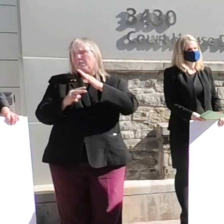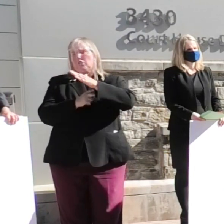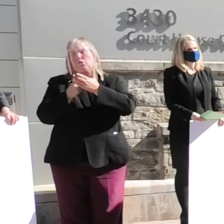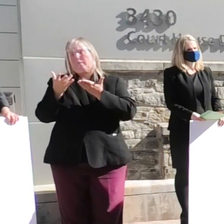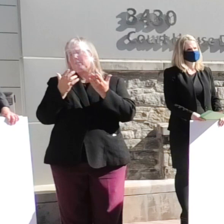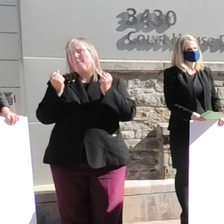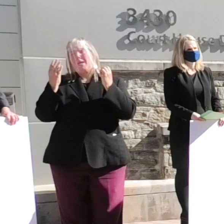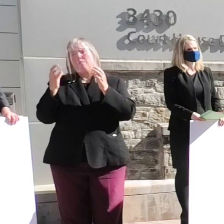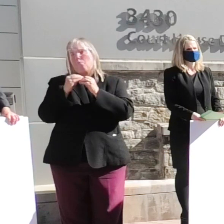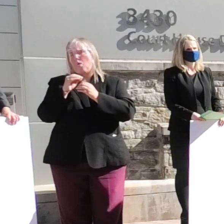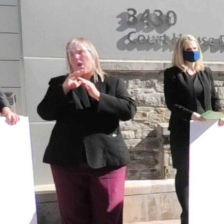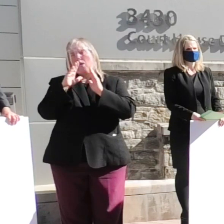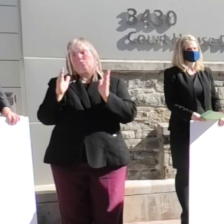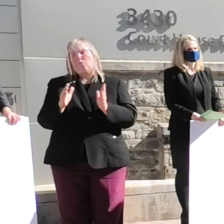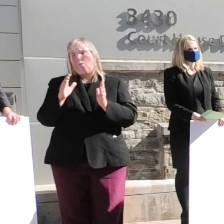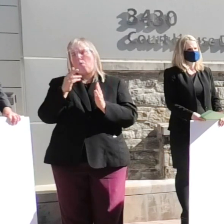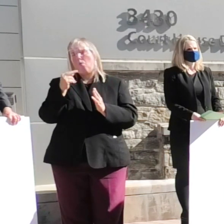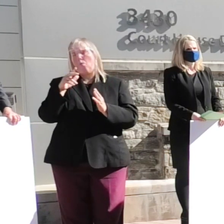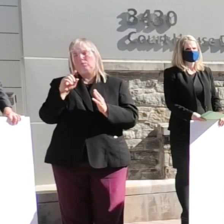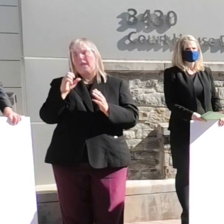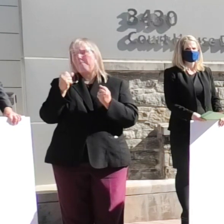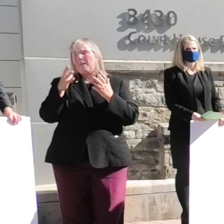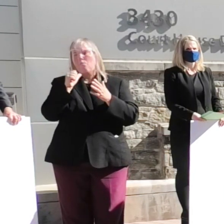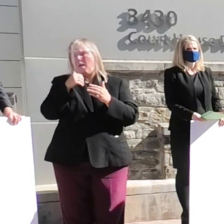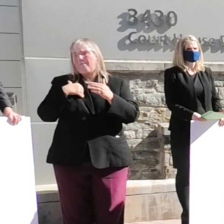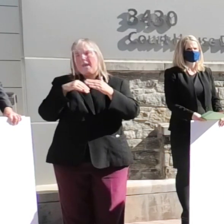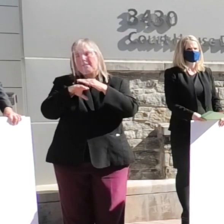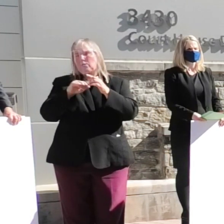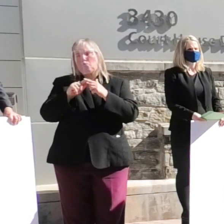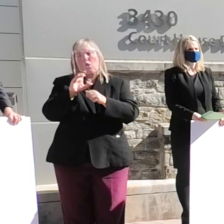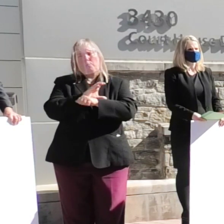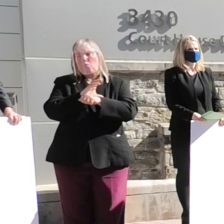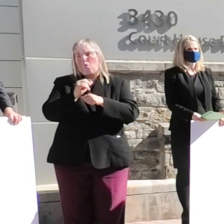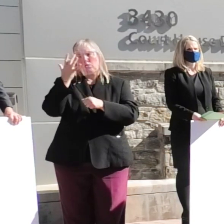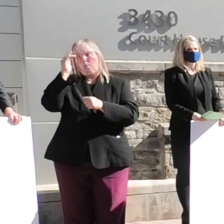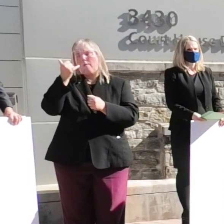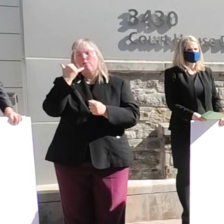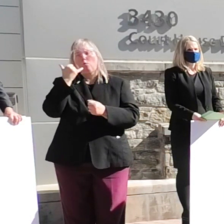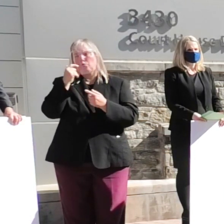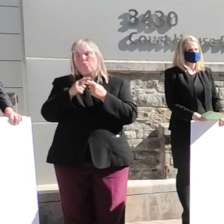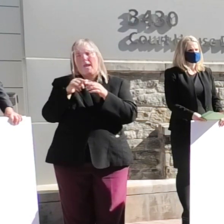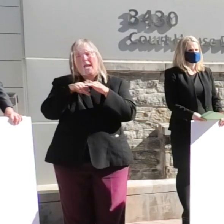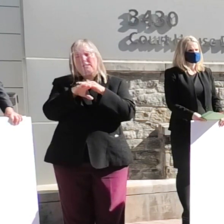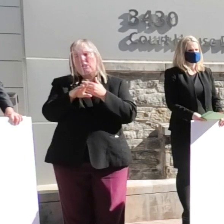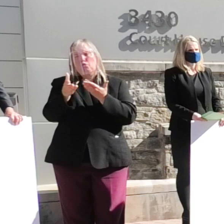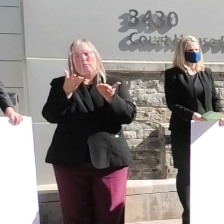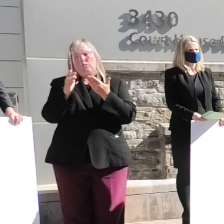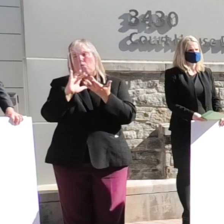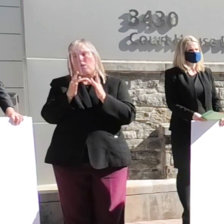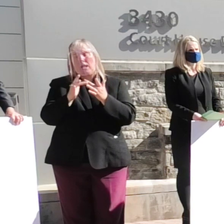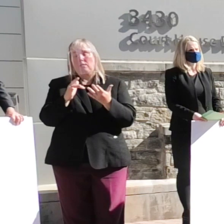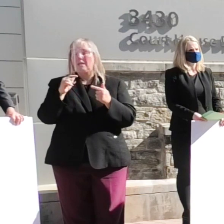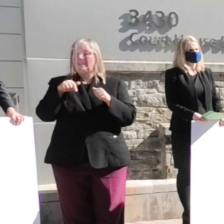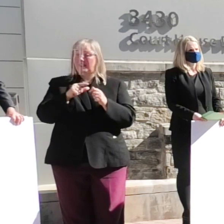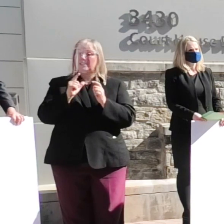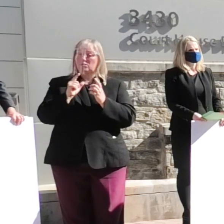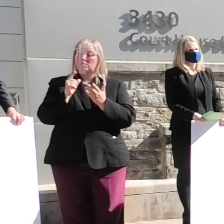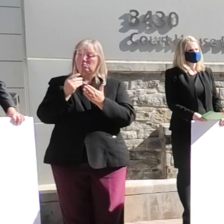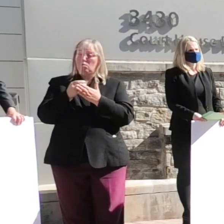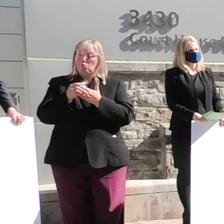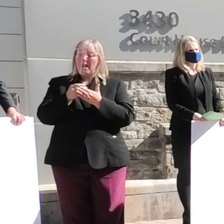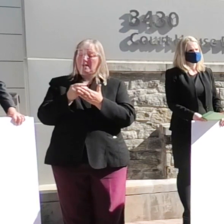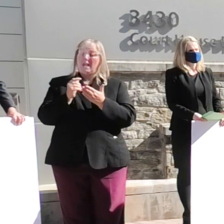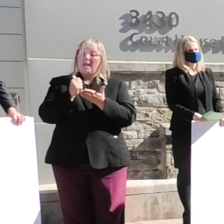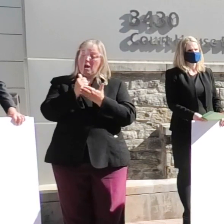and many of them don't have access to computers or even smartphones to access services online this grant helps our